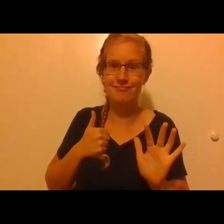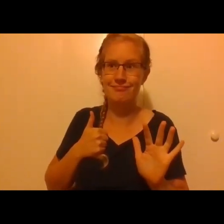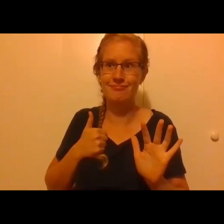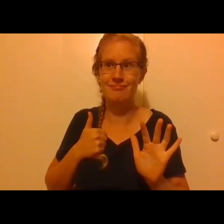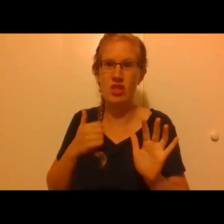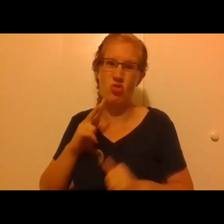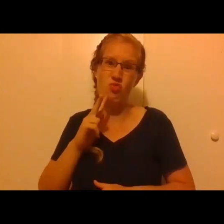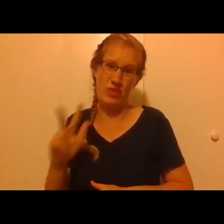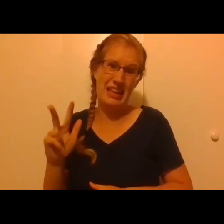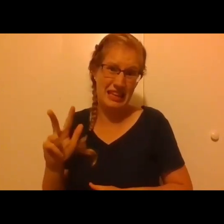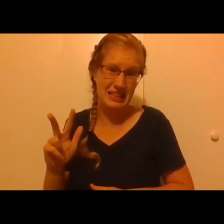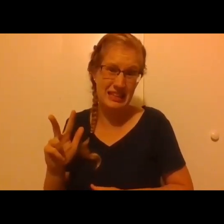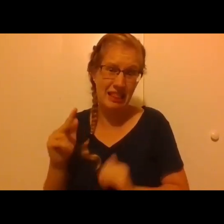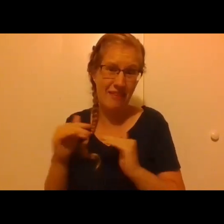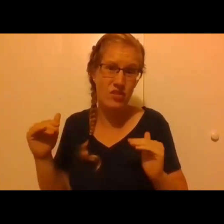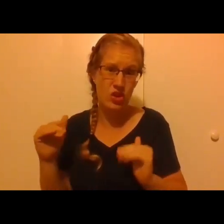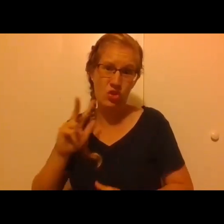level.